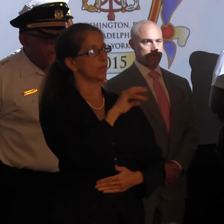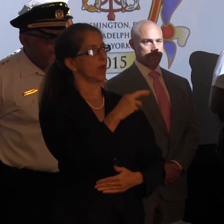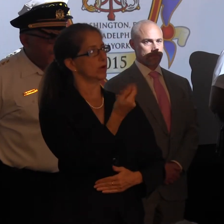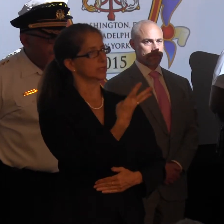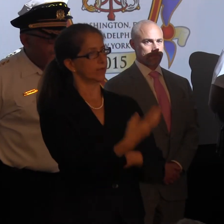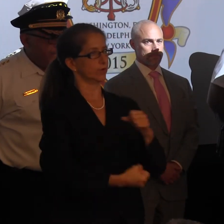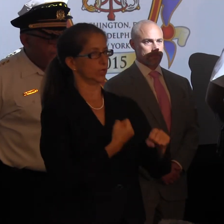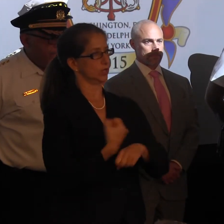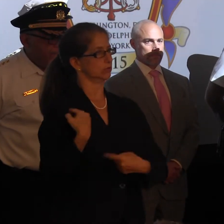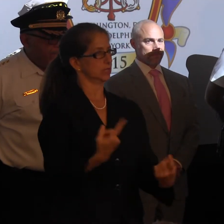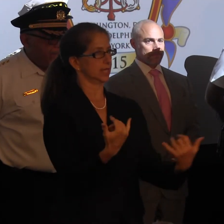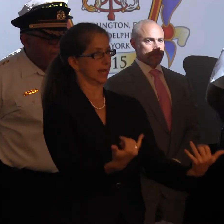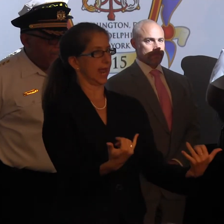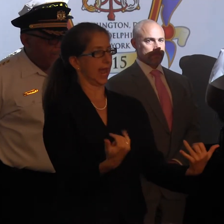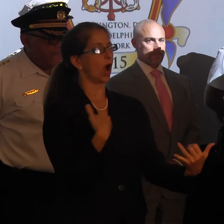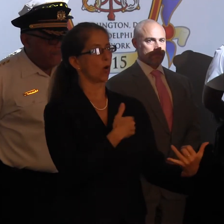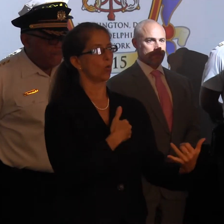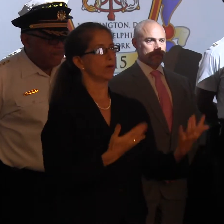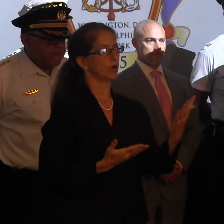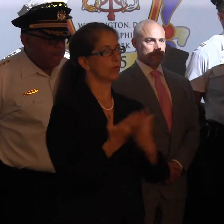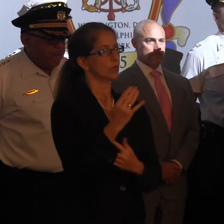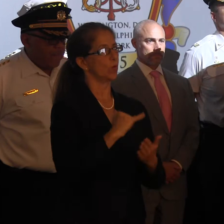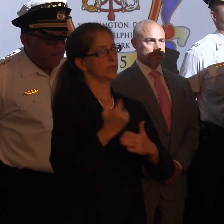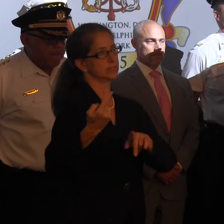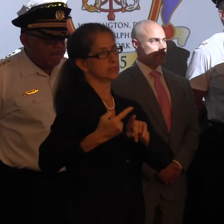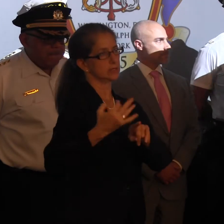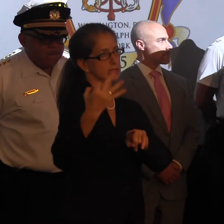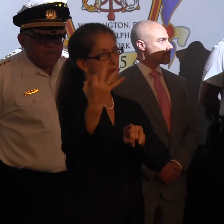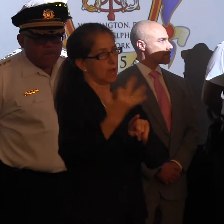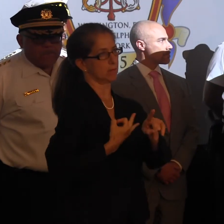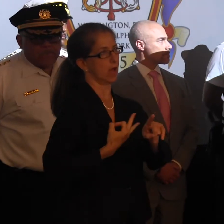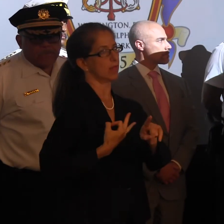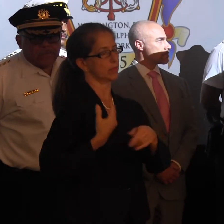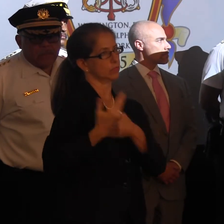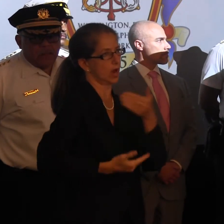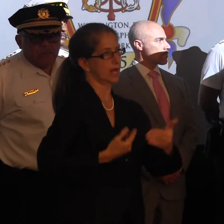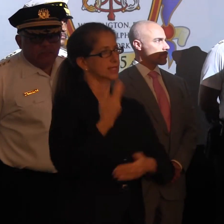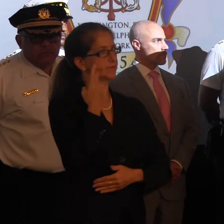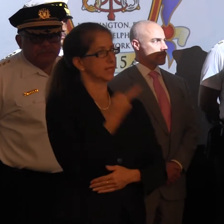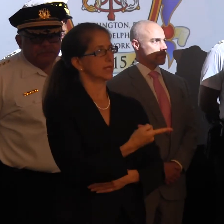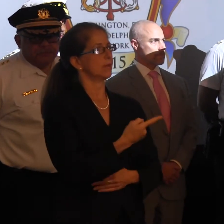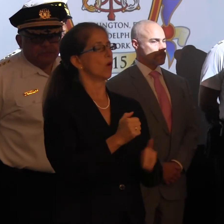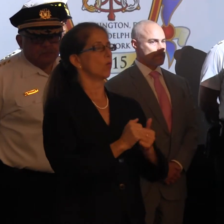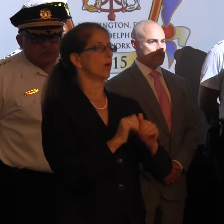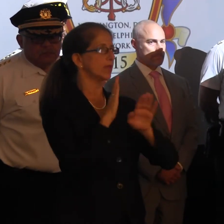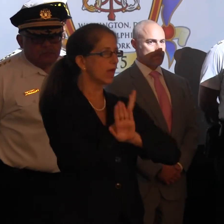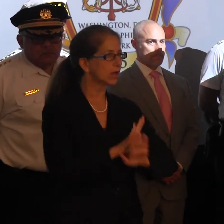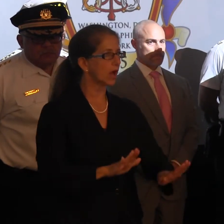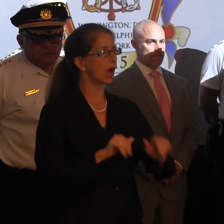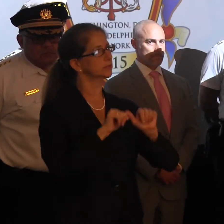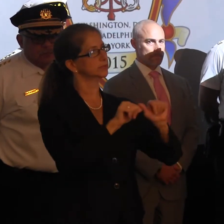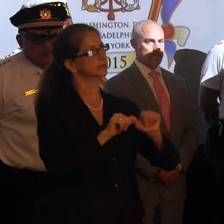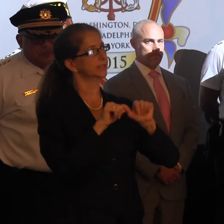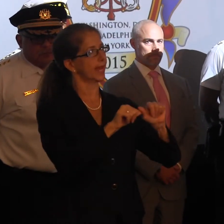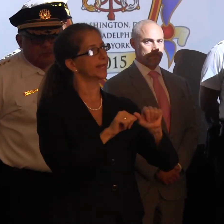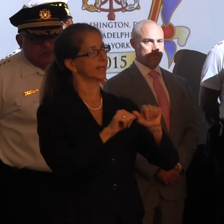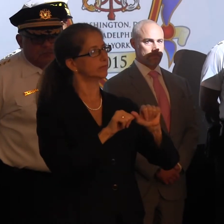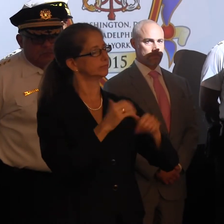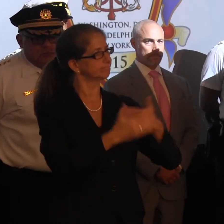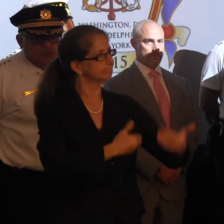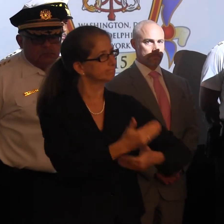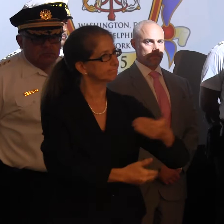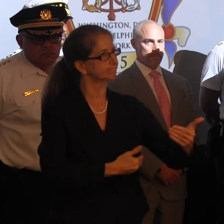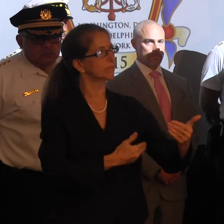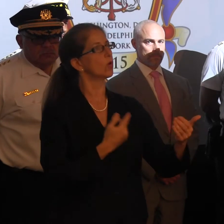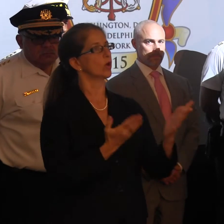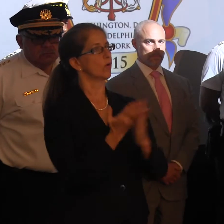several years now, and as we've gone through this nine-month or so process, I've seen him with a very calm, steady hand as we've gone through